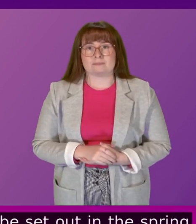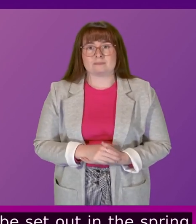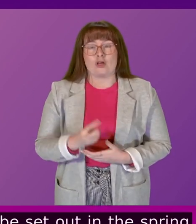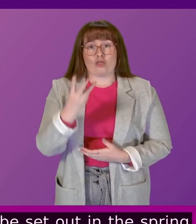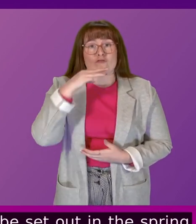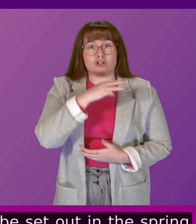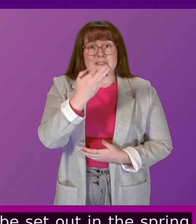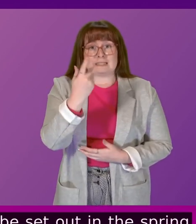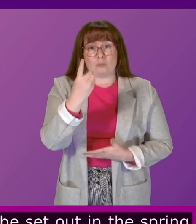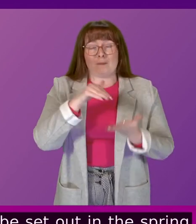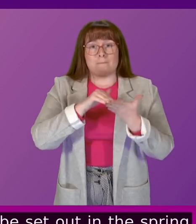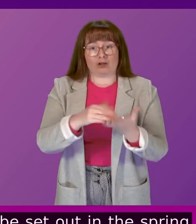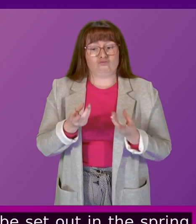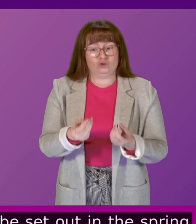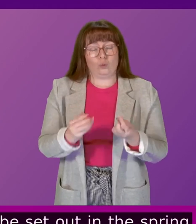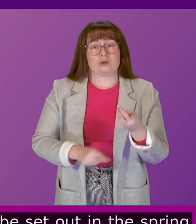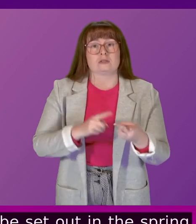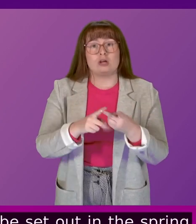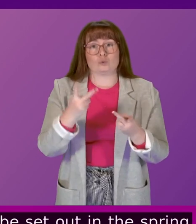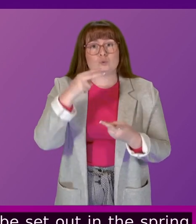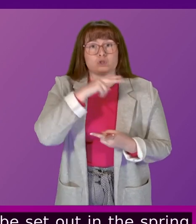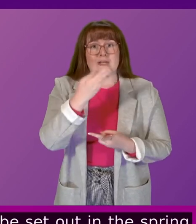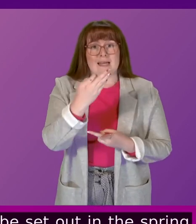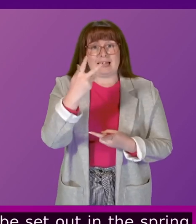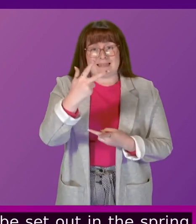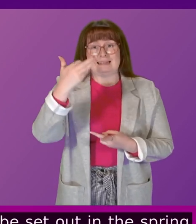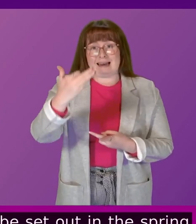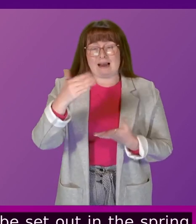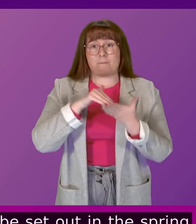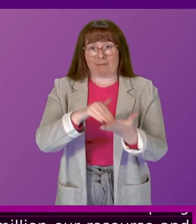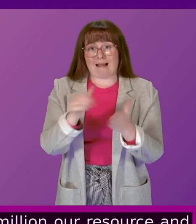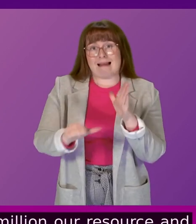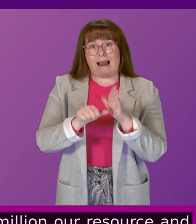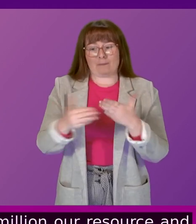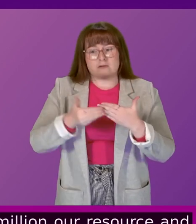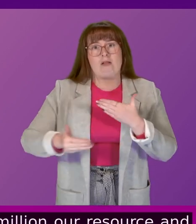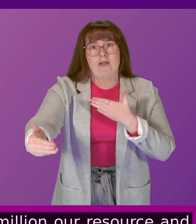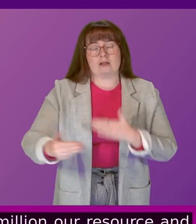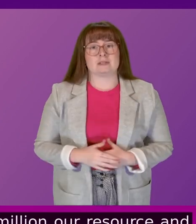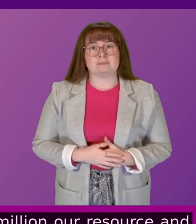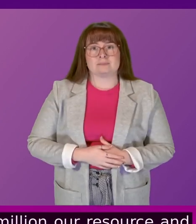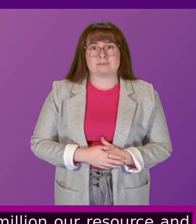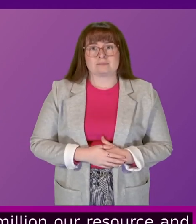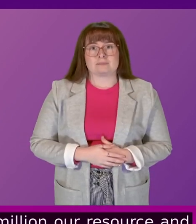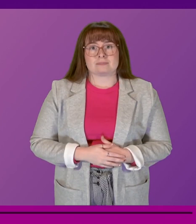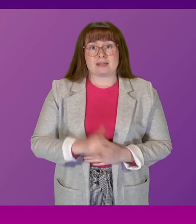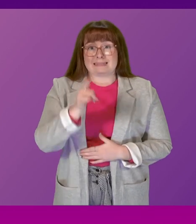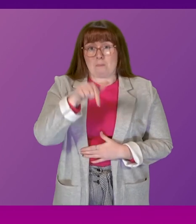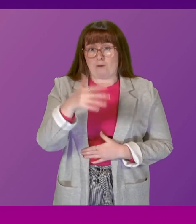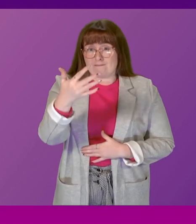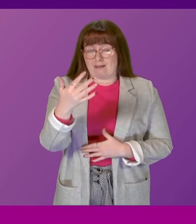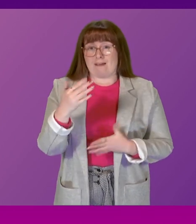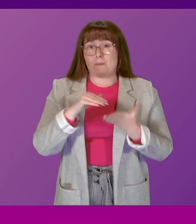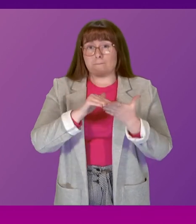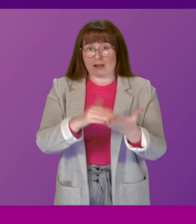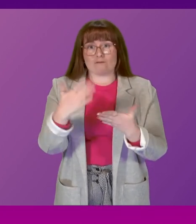million are resource and £289 million capital. These reductions have included £10.5 million from